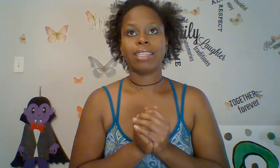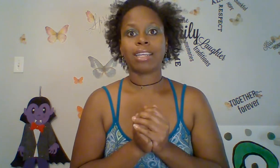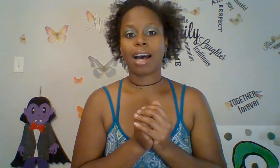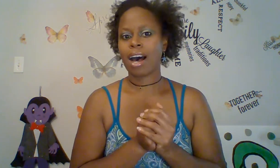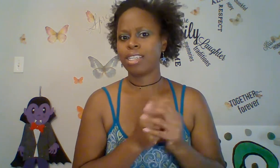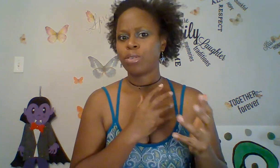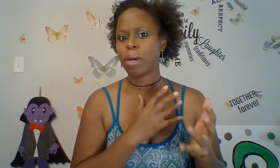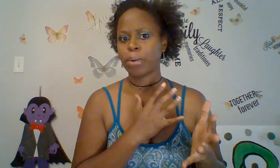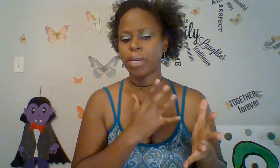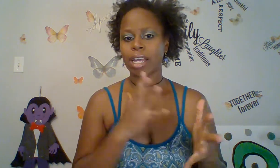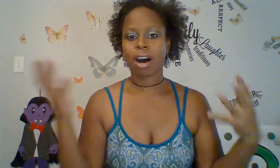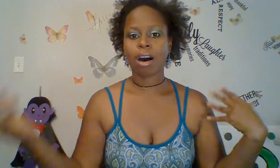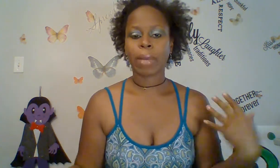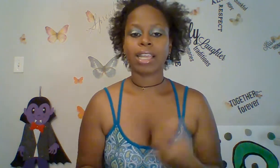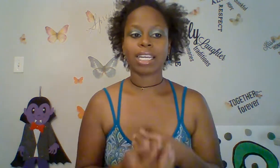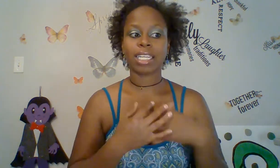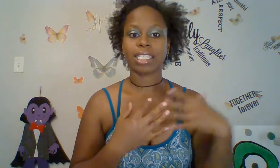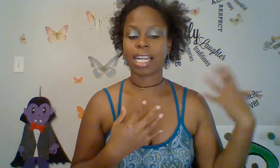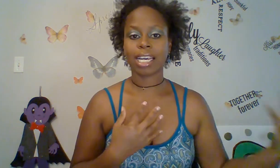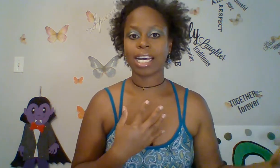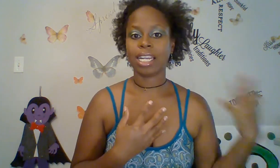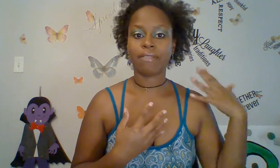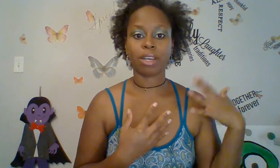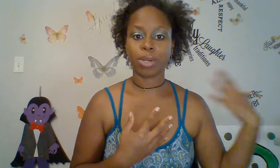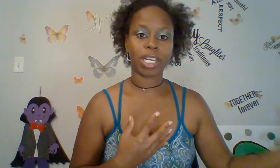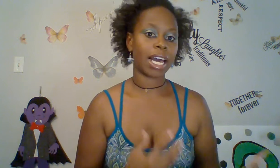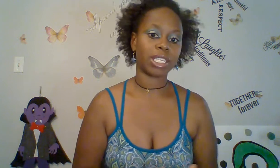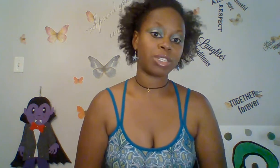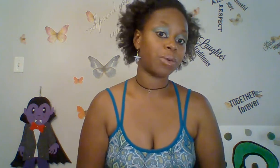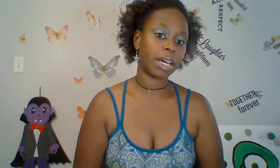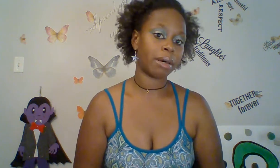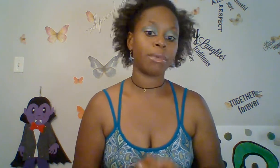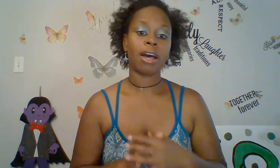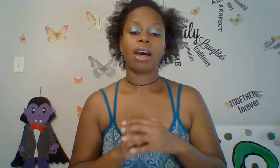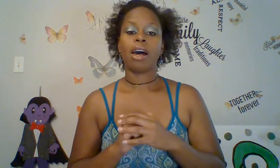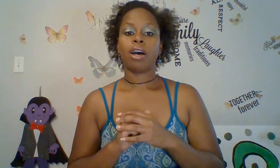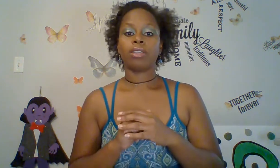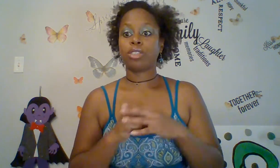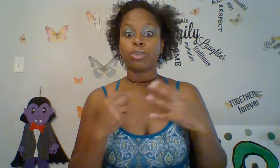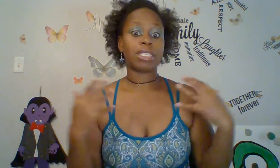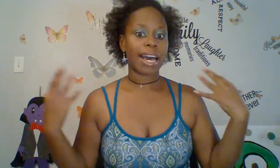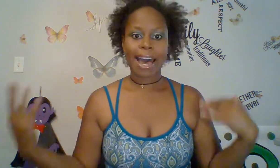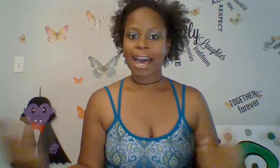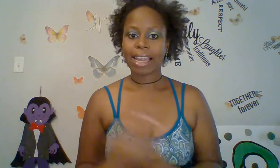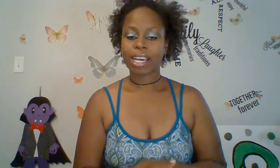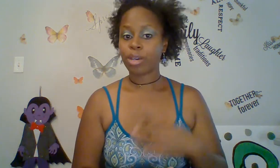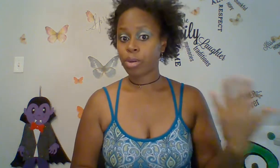I just remember being like, oh man, that sucks that I can't even communicate to him to say, hey, I like you or